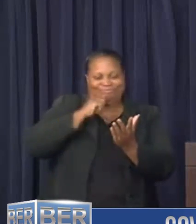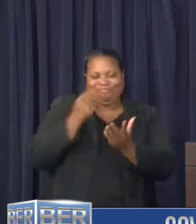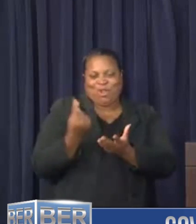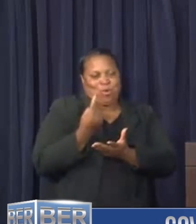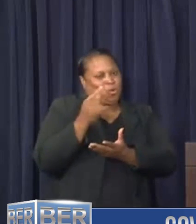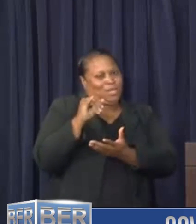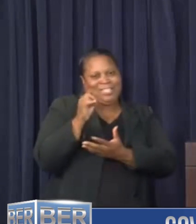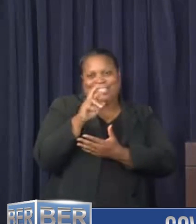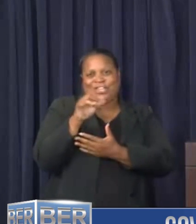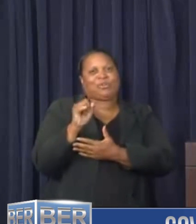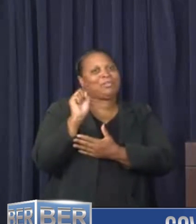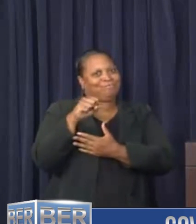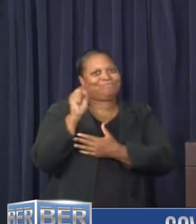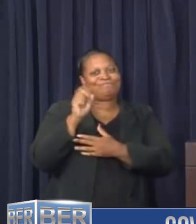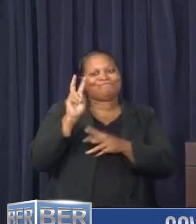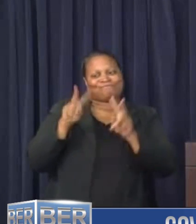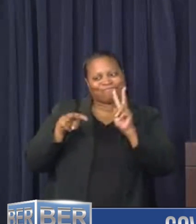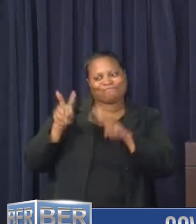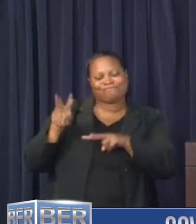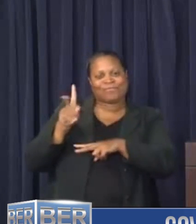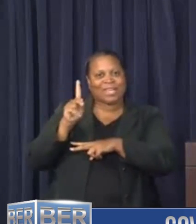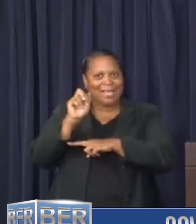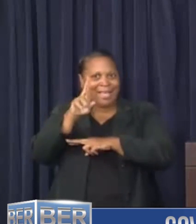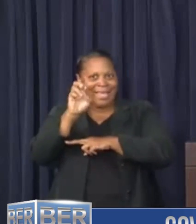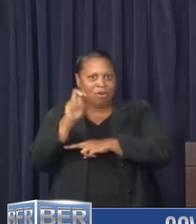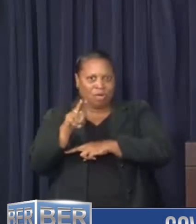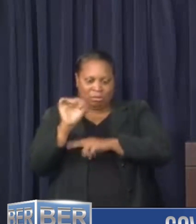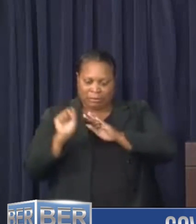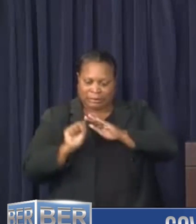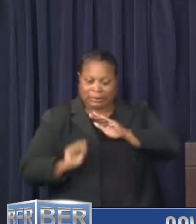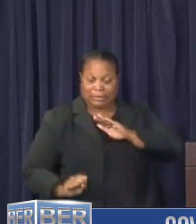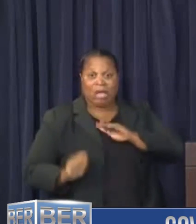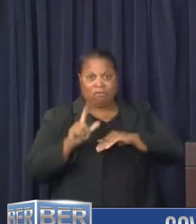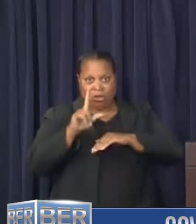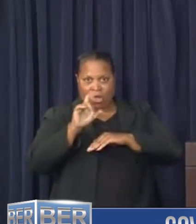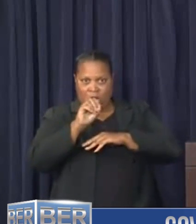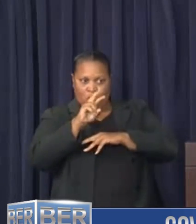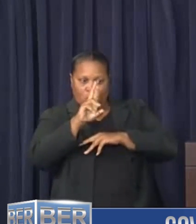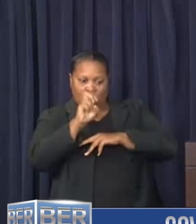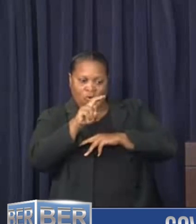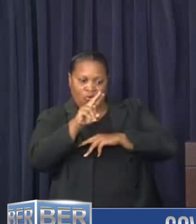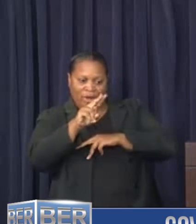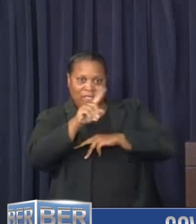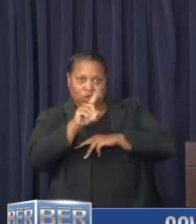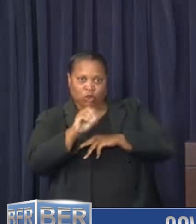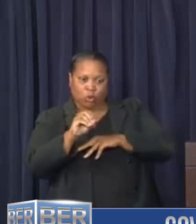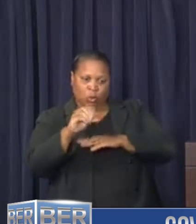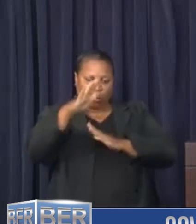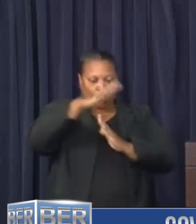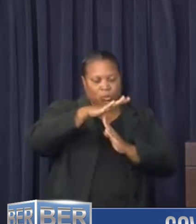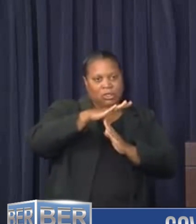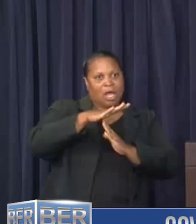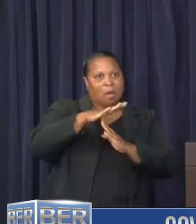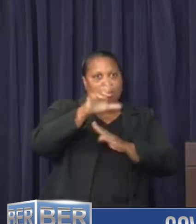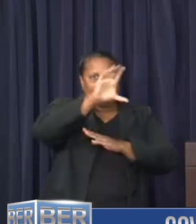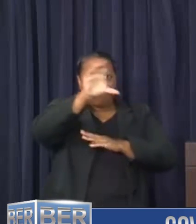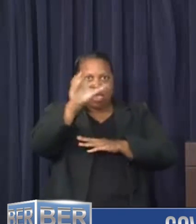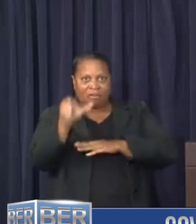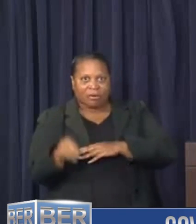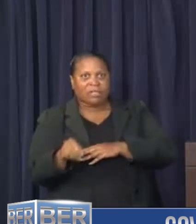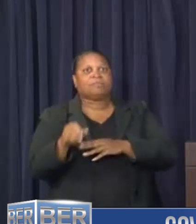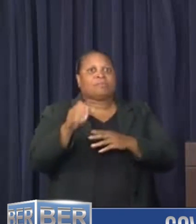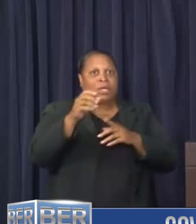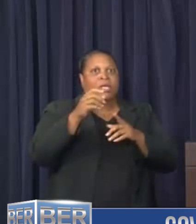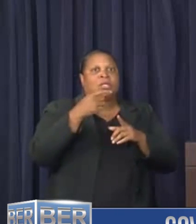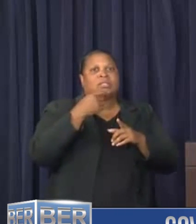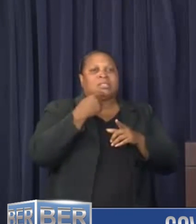obviously, we're keeping an eye on that there's Karen well down to the south of our area. we have Lorenzo that's just developed off the coast of Africa. The latest information I have on